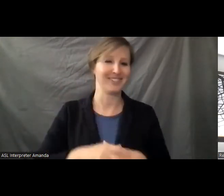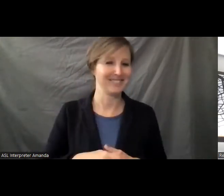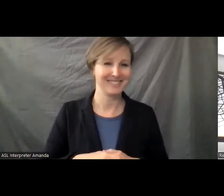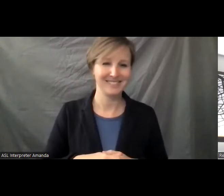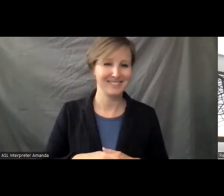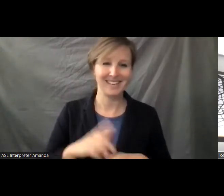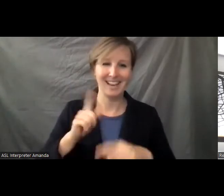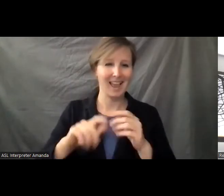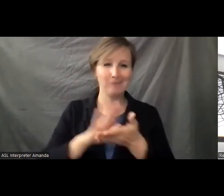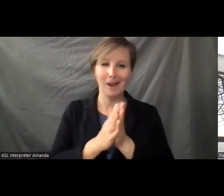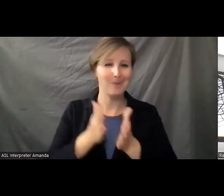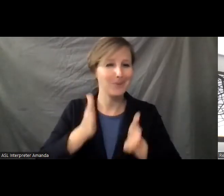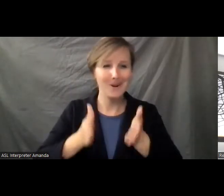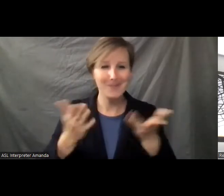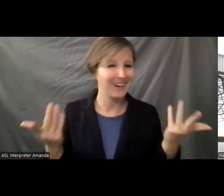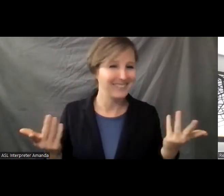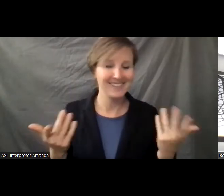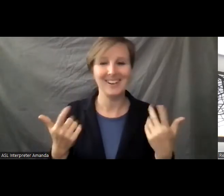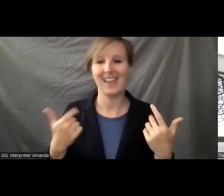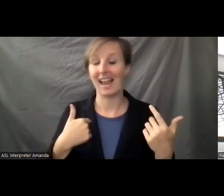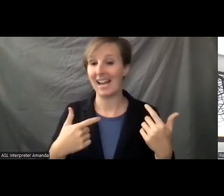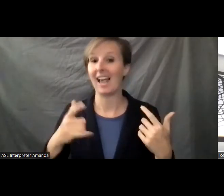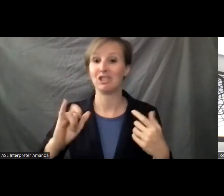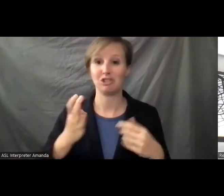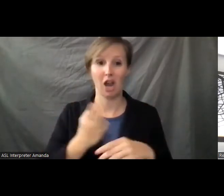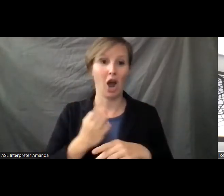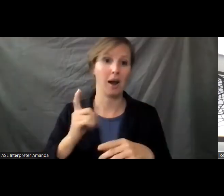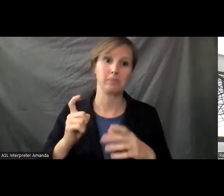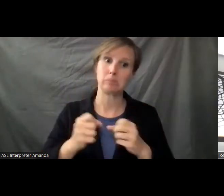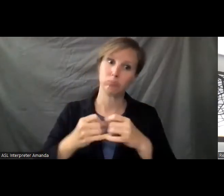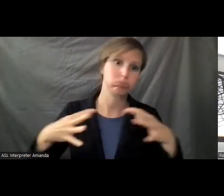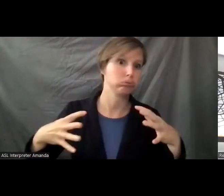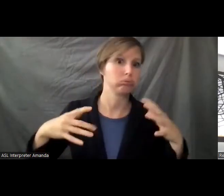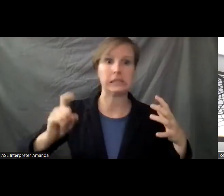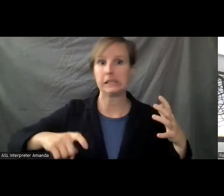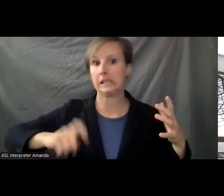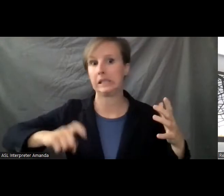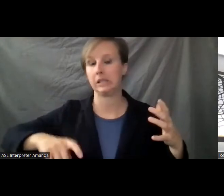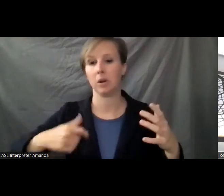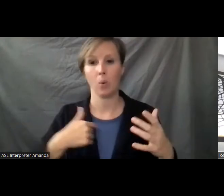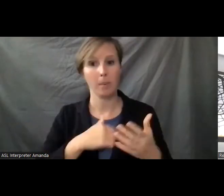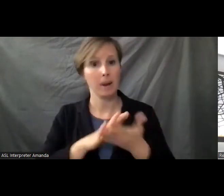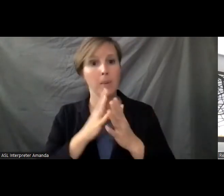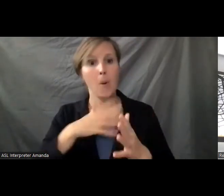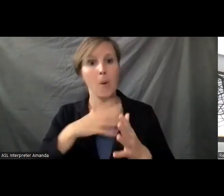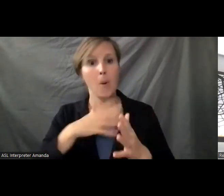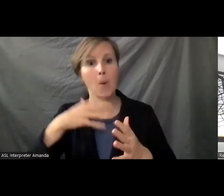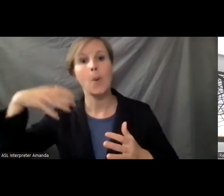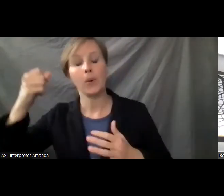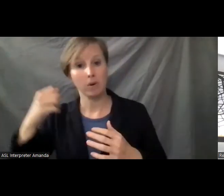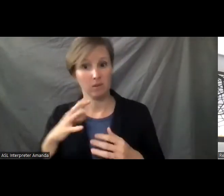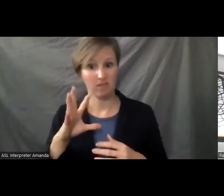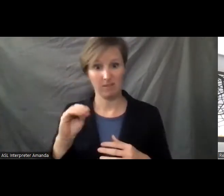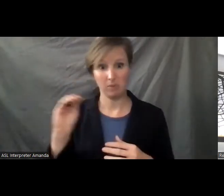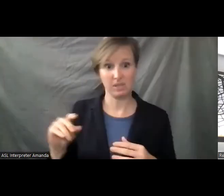it is the job that has the greatest explosion right now. You just think of the fact that we're getting older and older, and 50% of the people